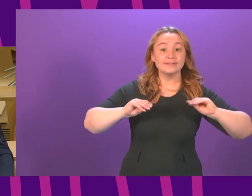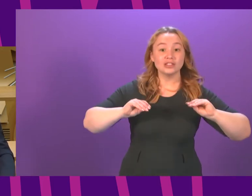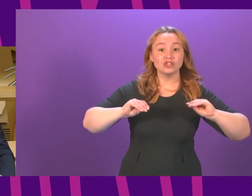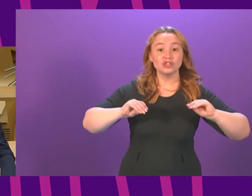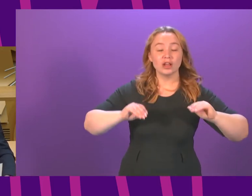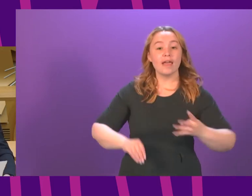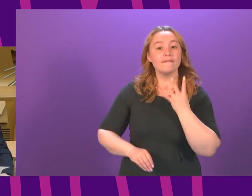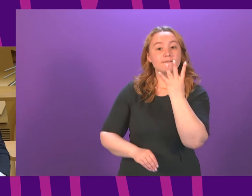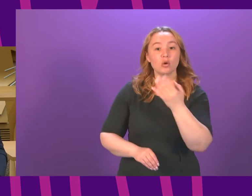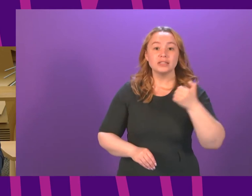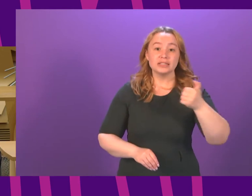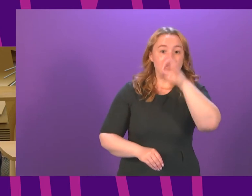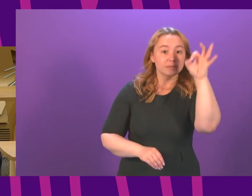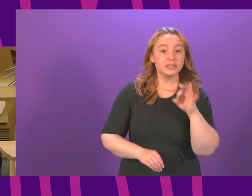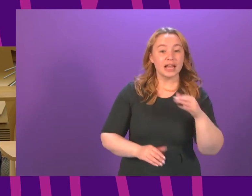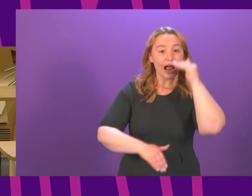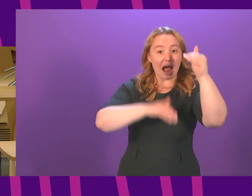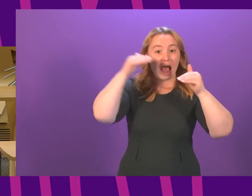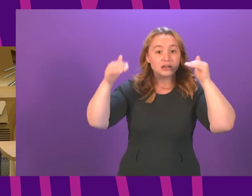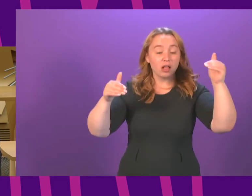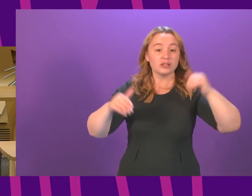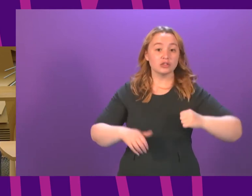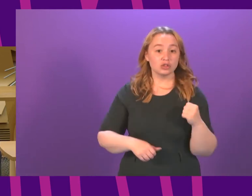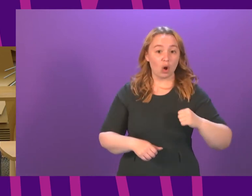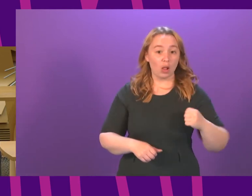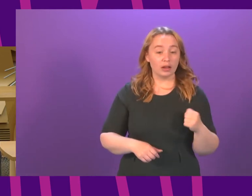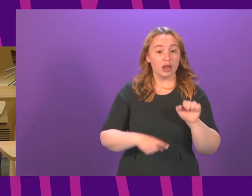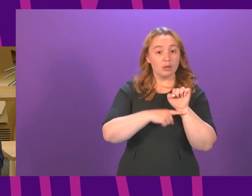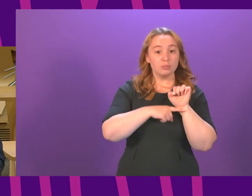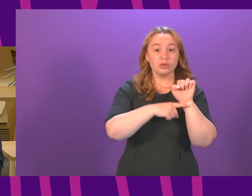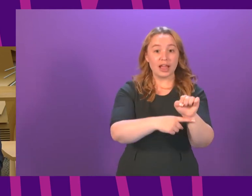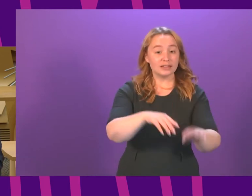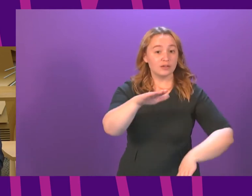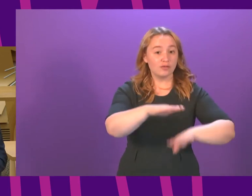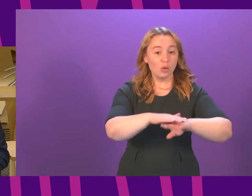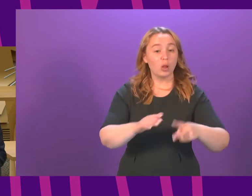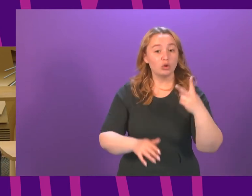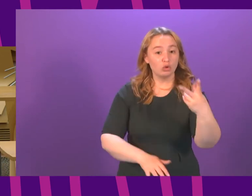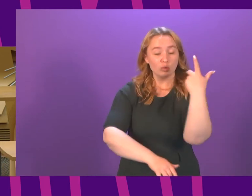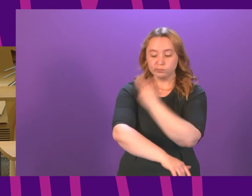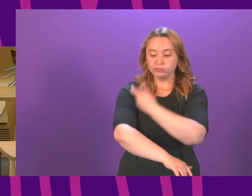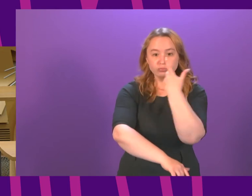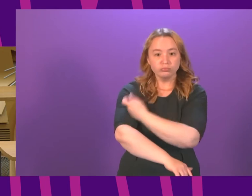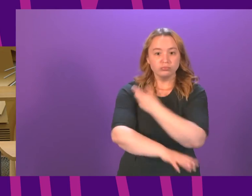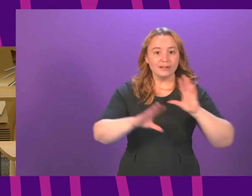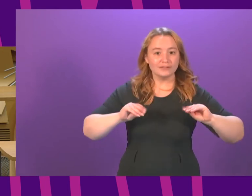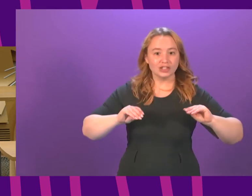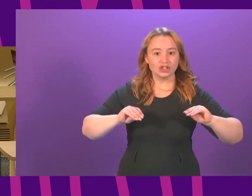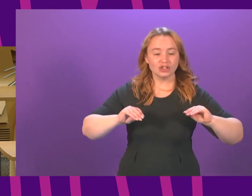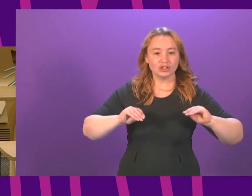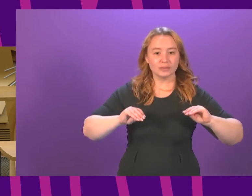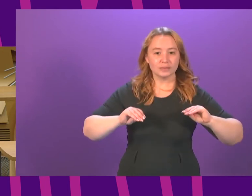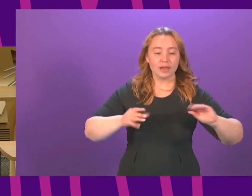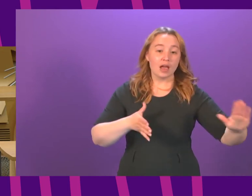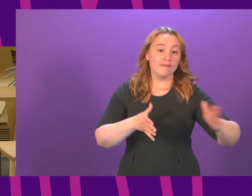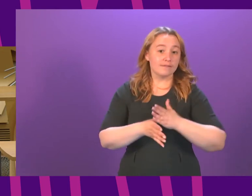and 46% of adults in Scotland are now protected with both doses of the vaccine. The